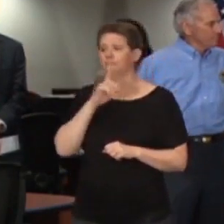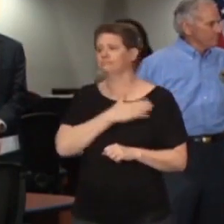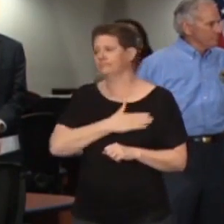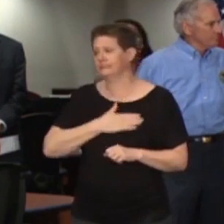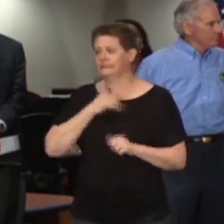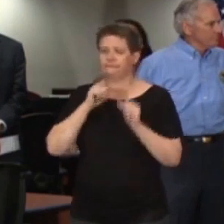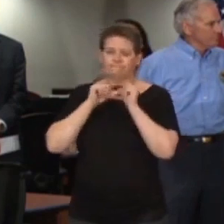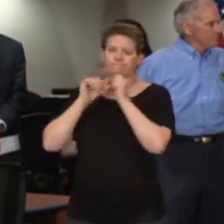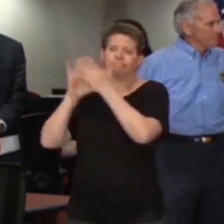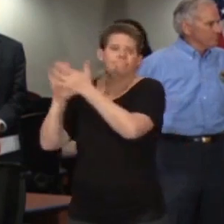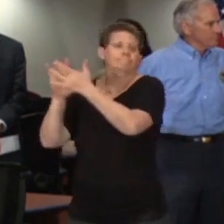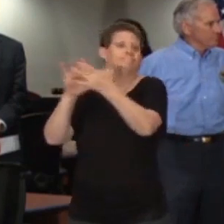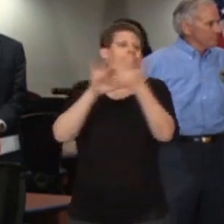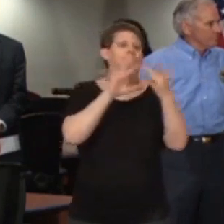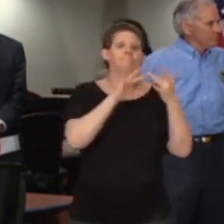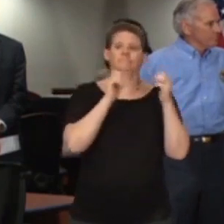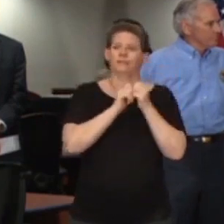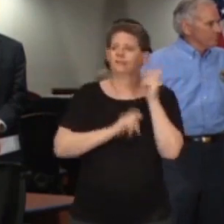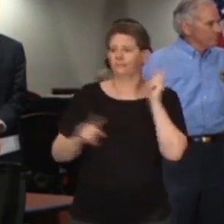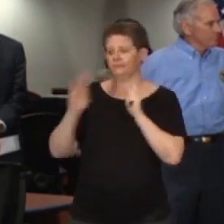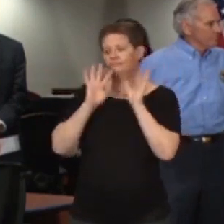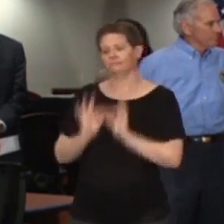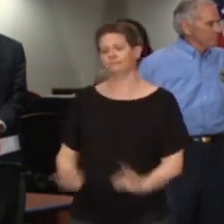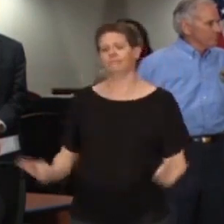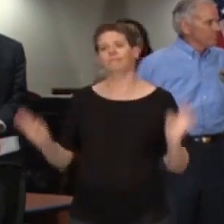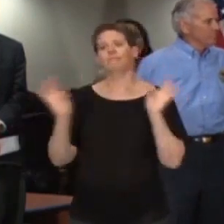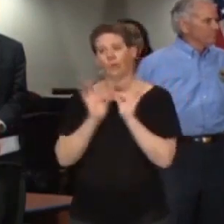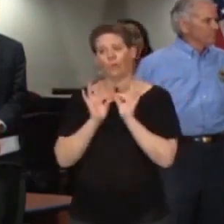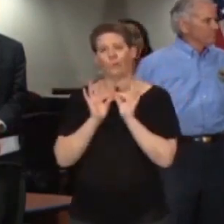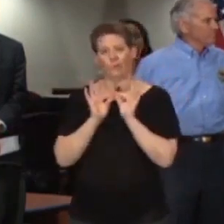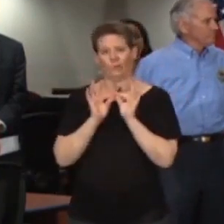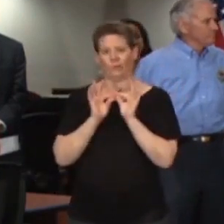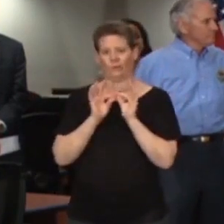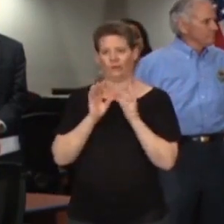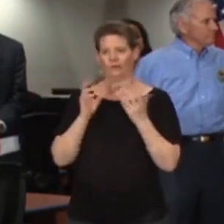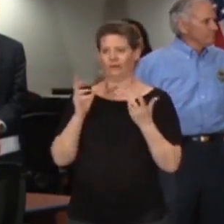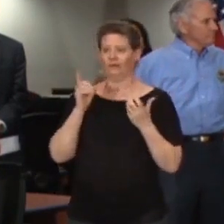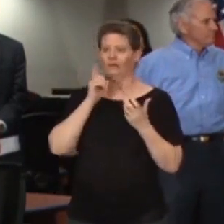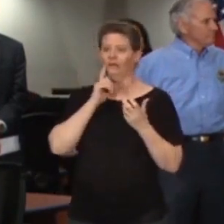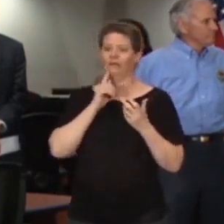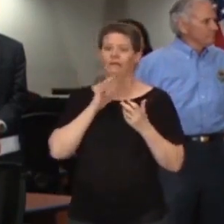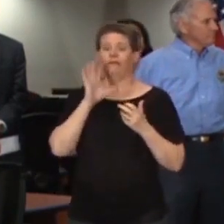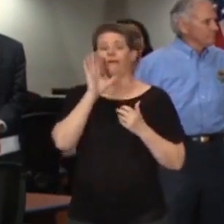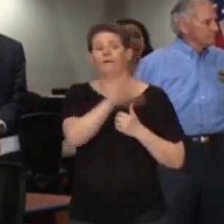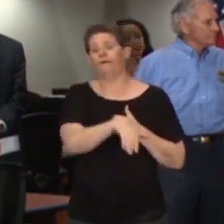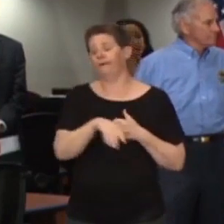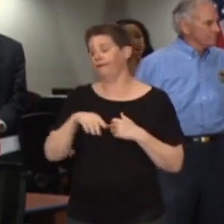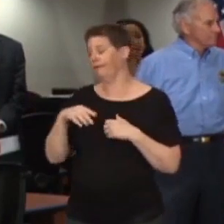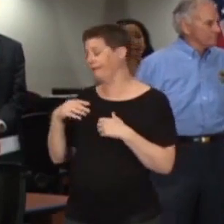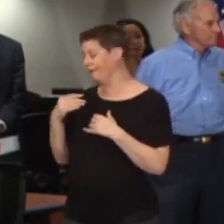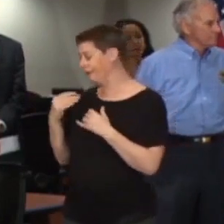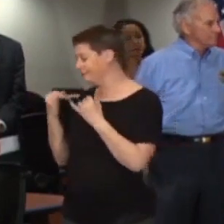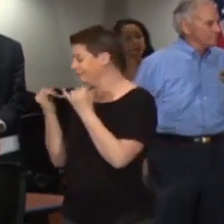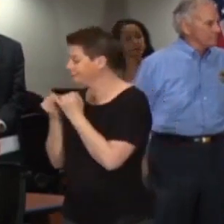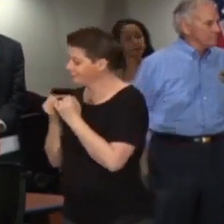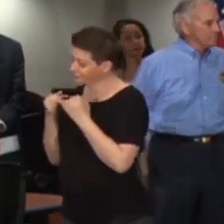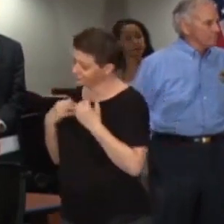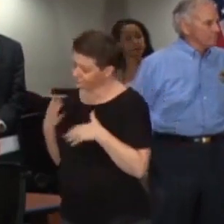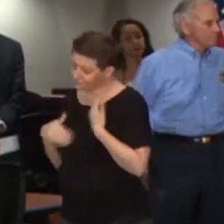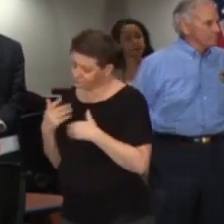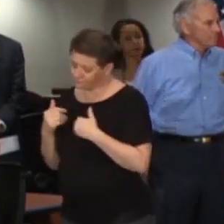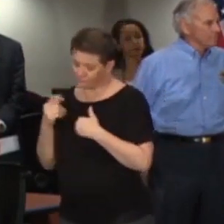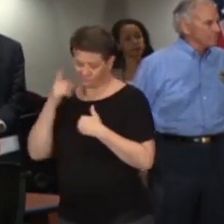connected during this time. It's important that we not lose sight of each other, even though we may be physically a little bit further